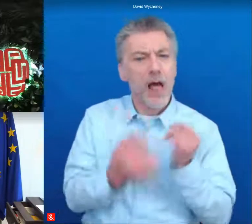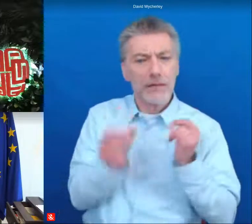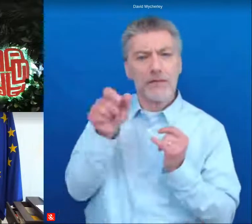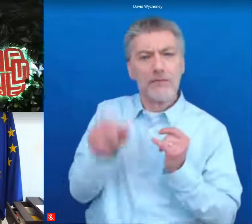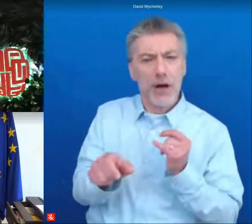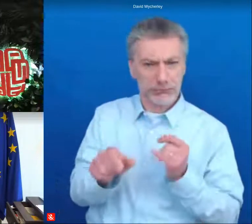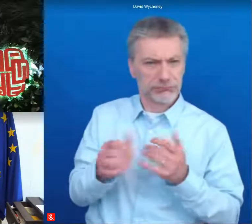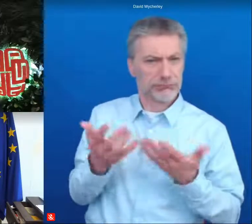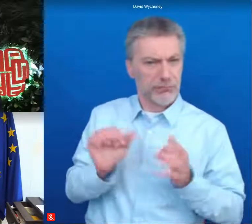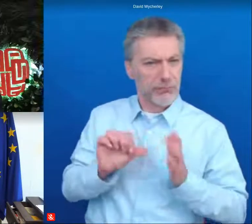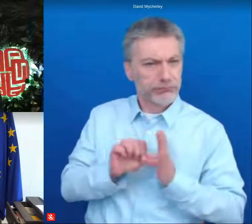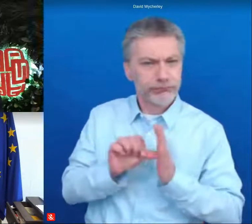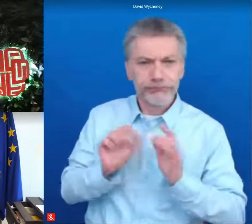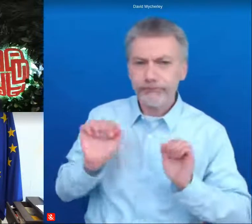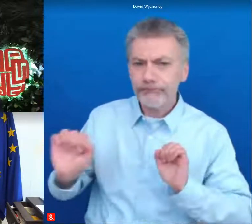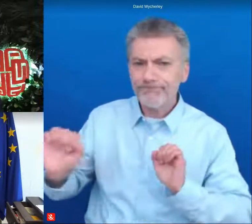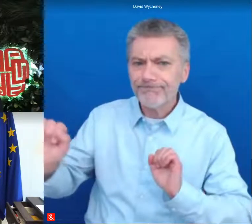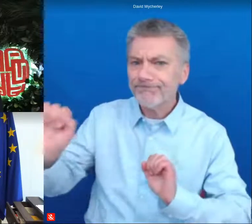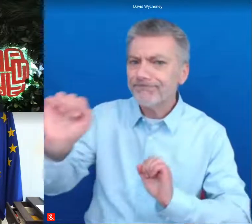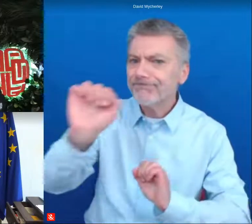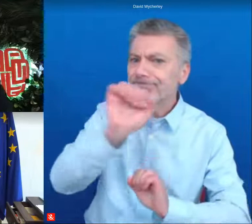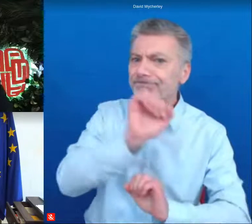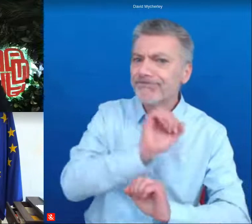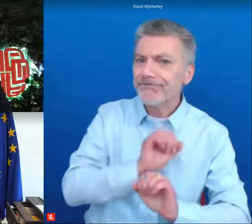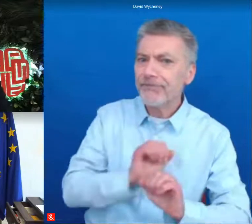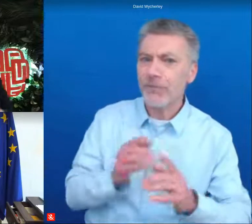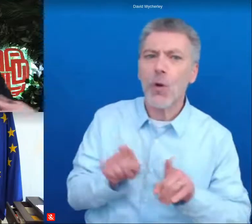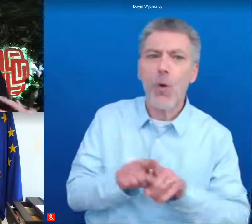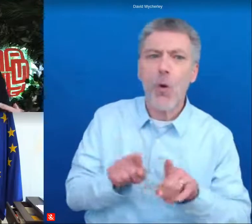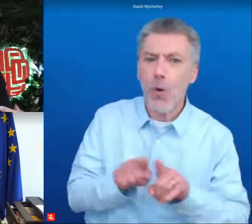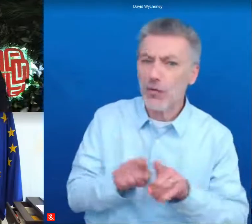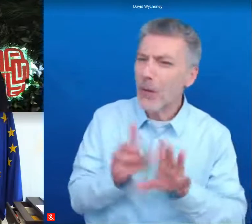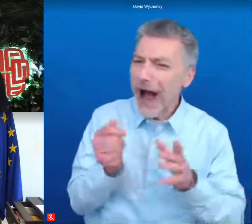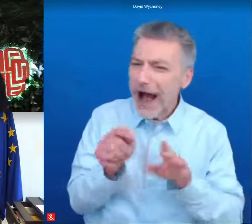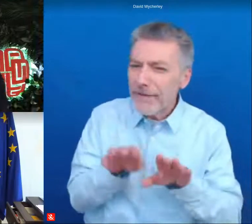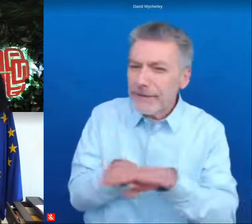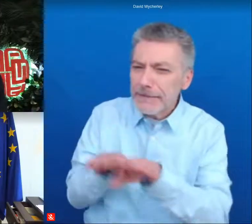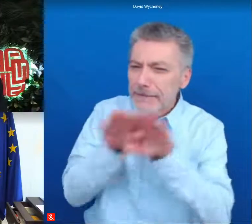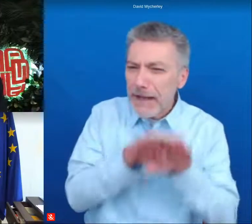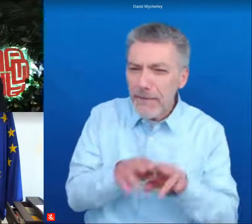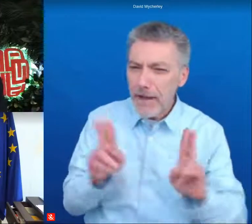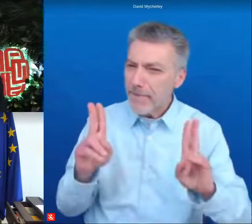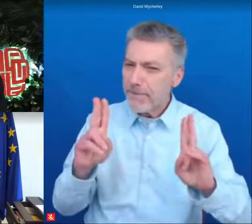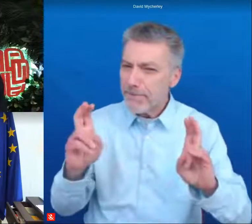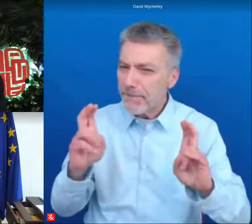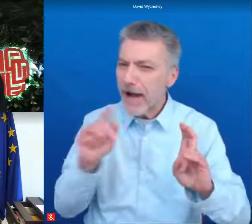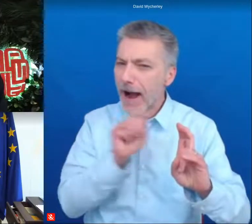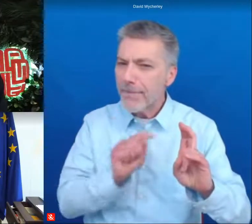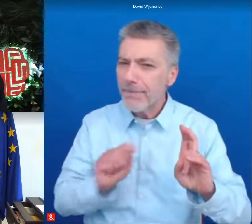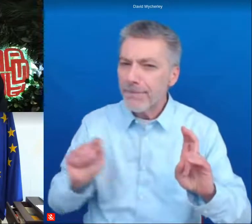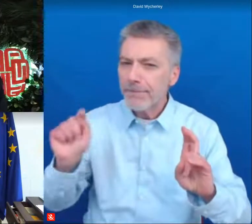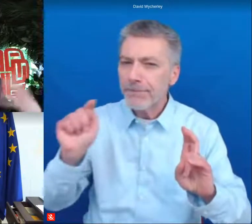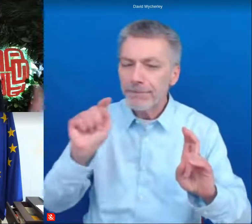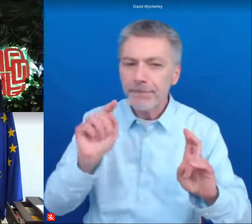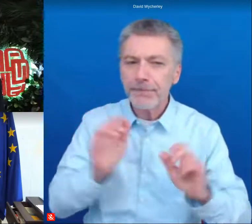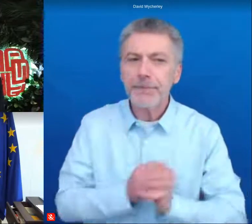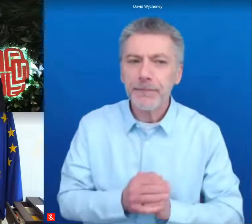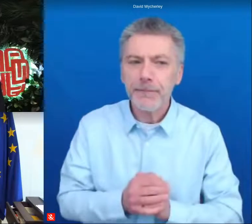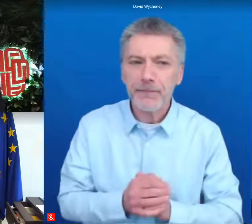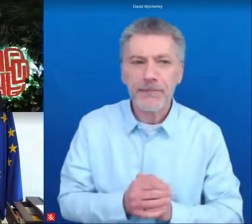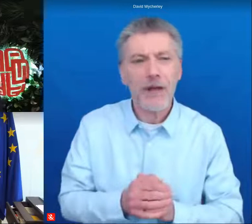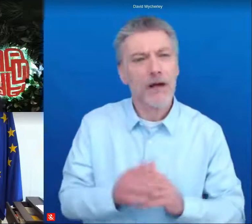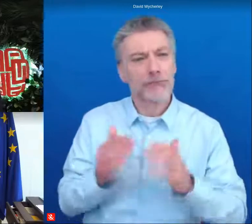are different problematics specific to the regions but then there are also common trends and we believe in febs that um social